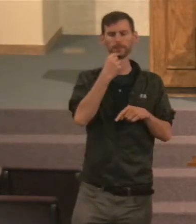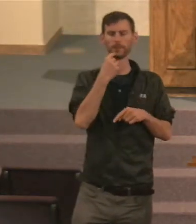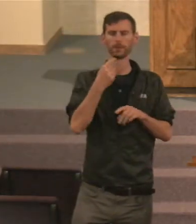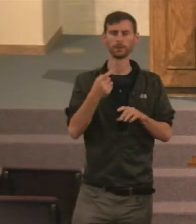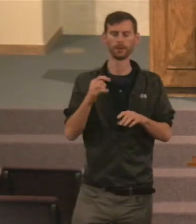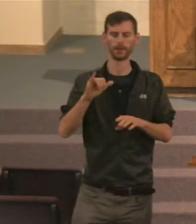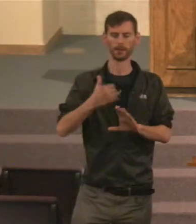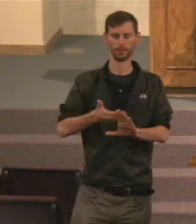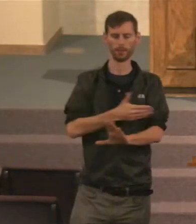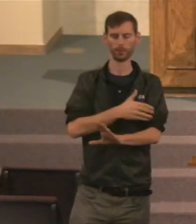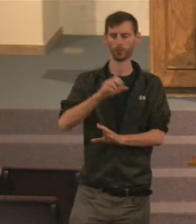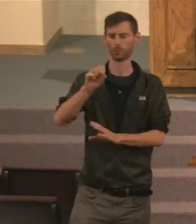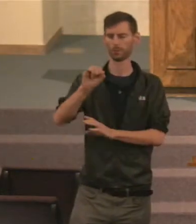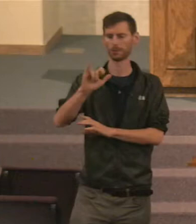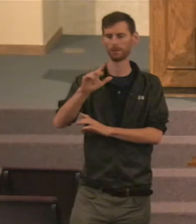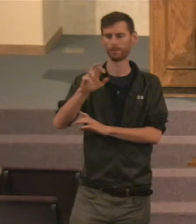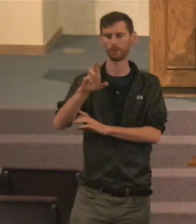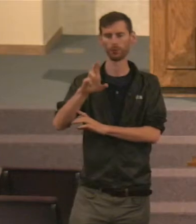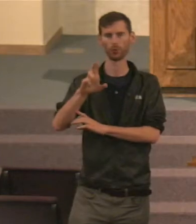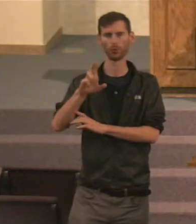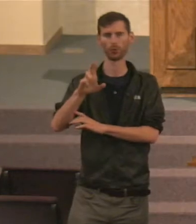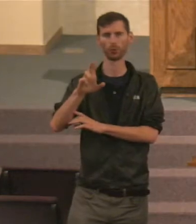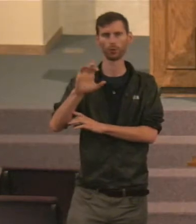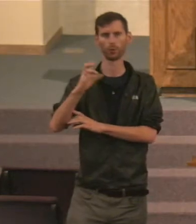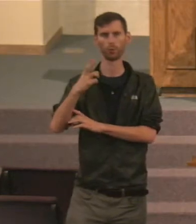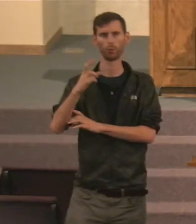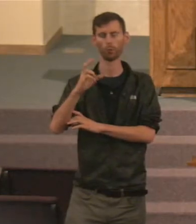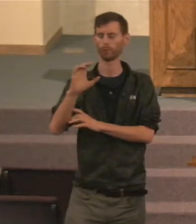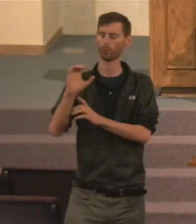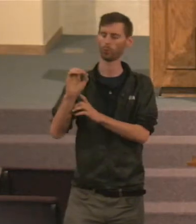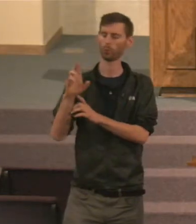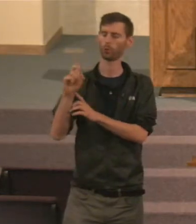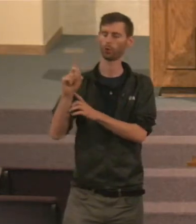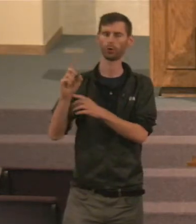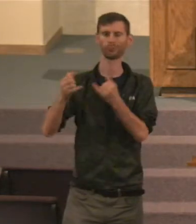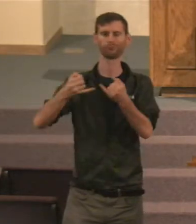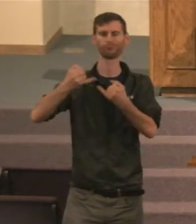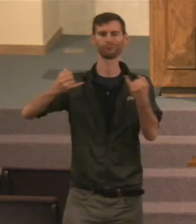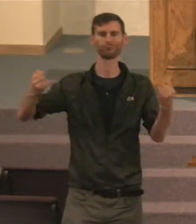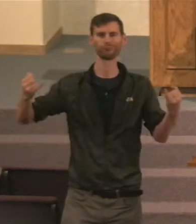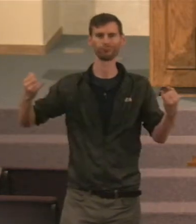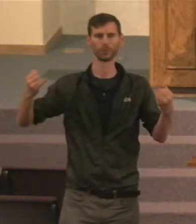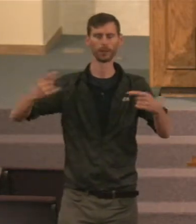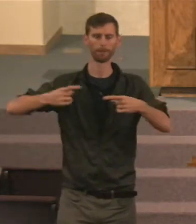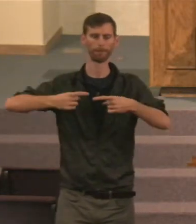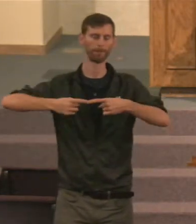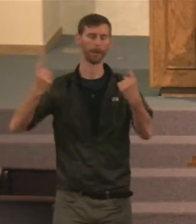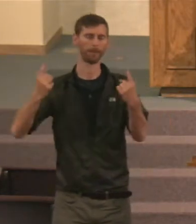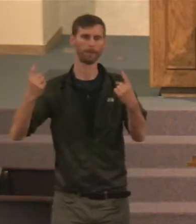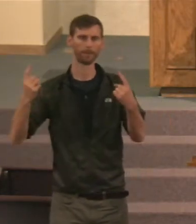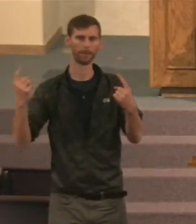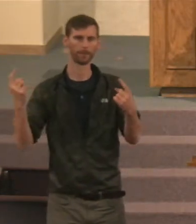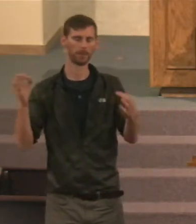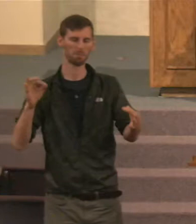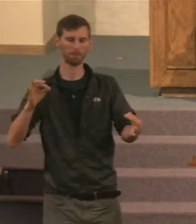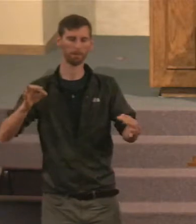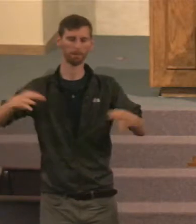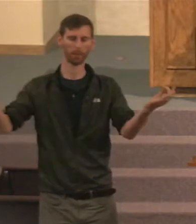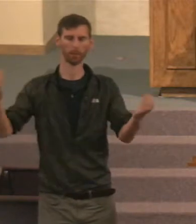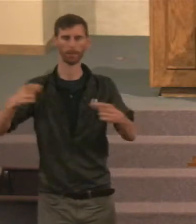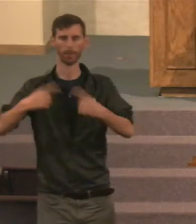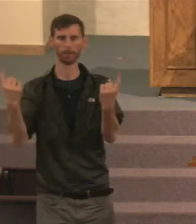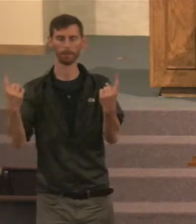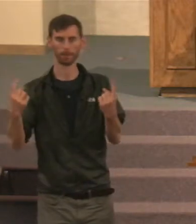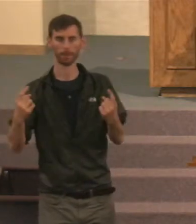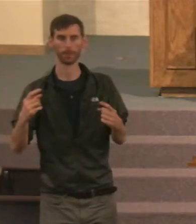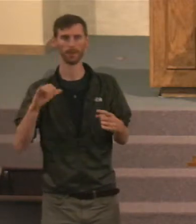is, I guess, a form of poetic language in describing death. But